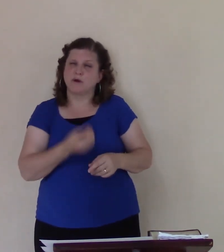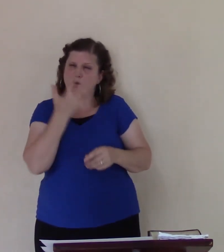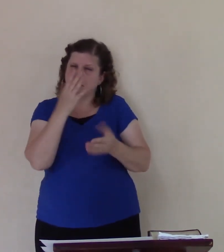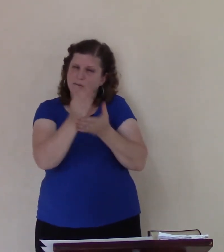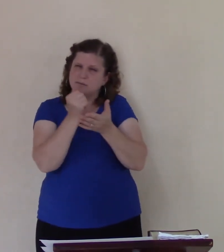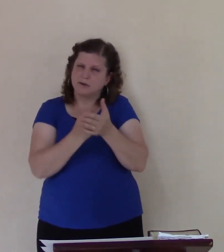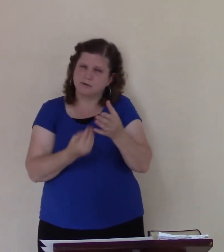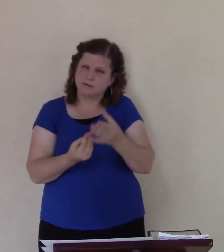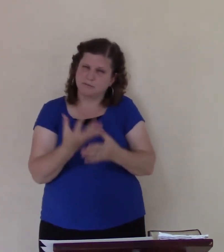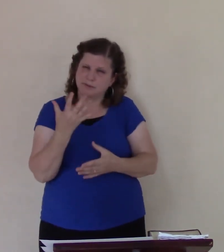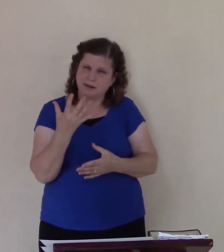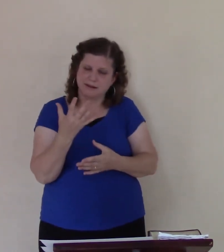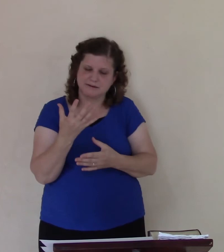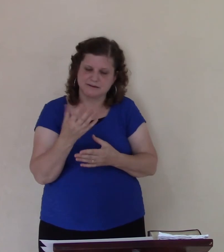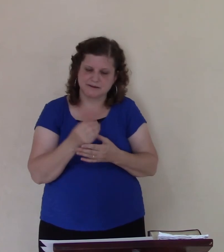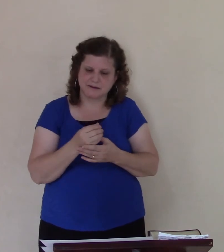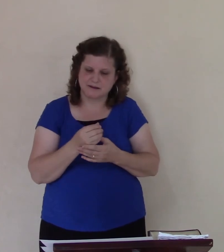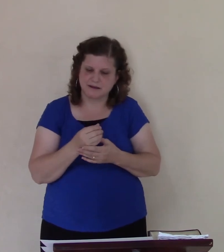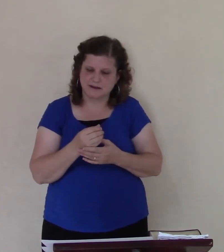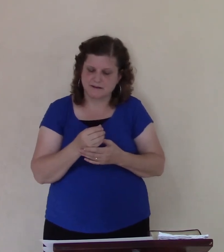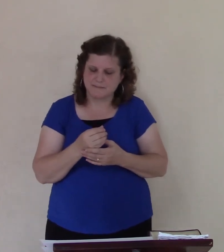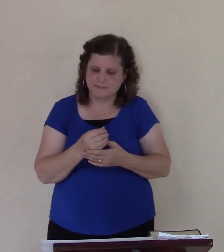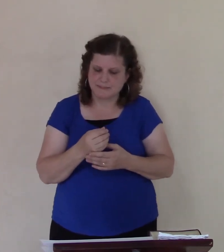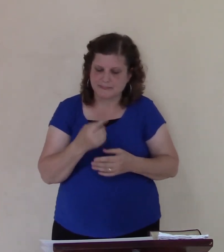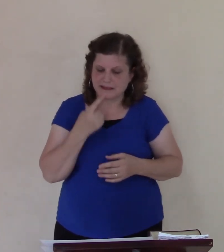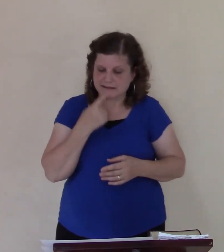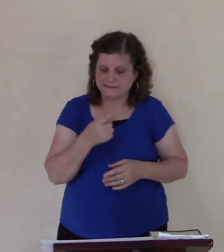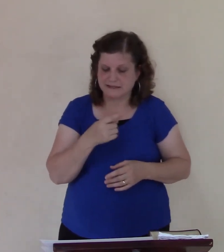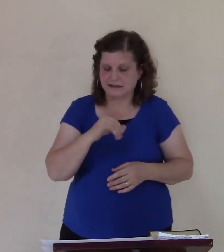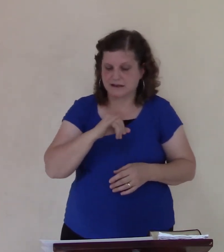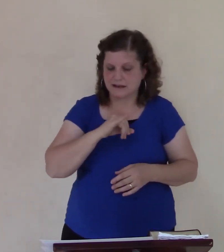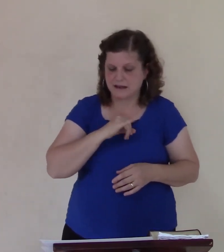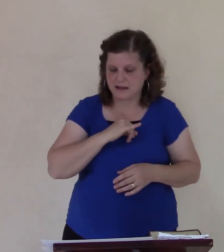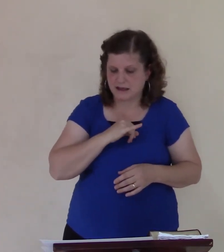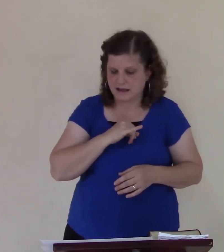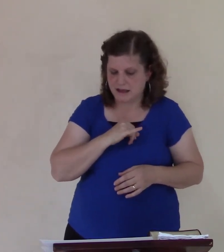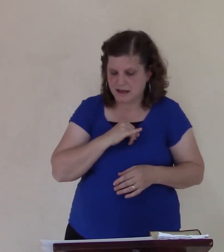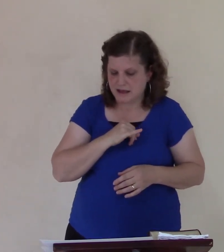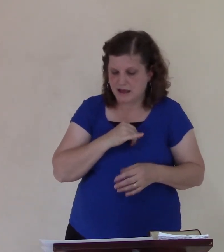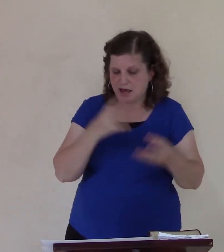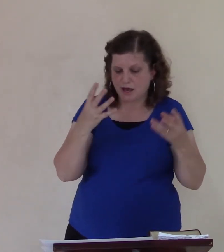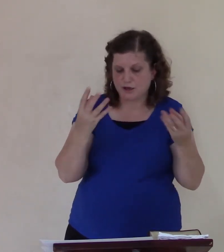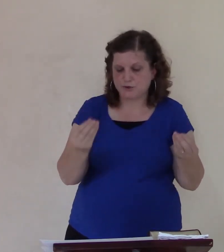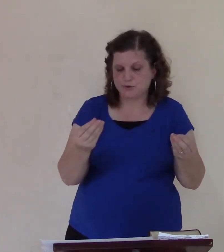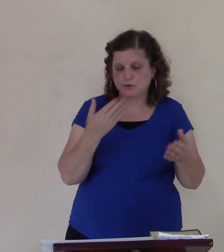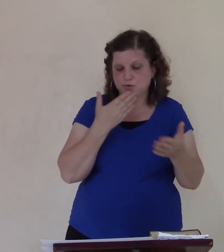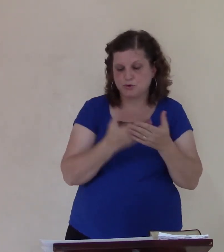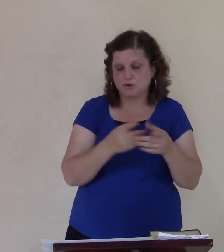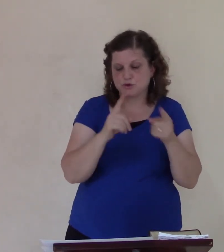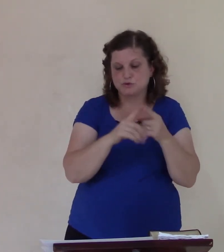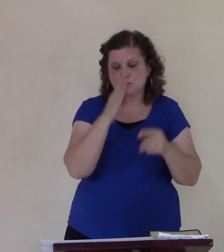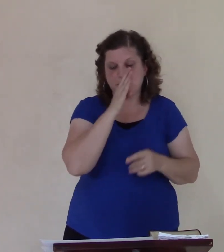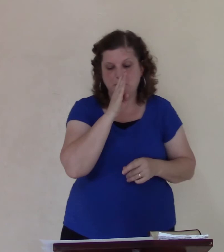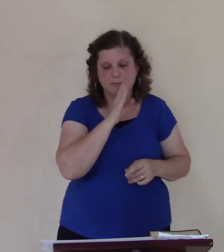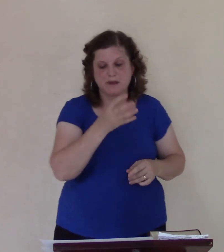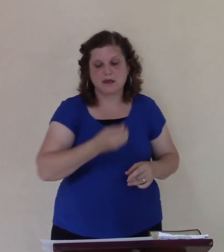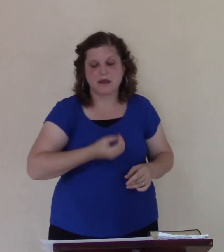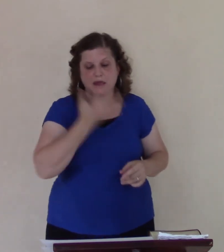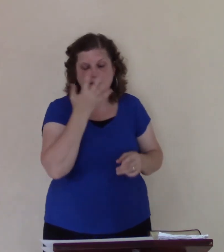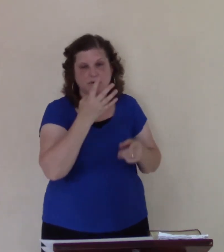to be angry even unto death if you can you imagine you that place in your mind we are so angry we